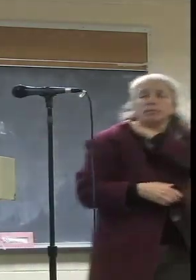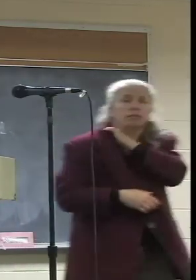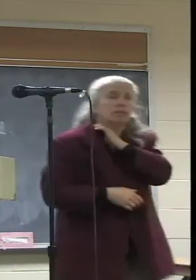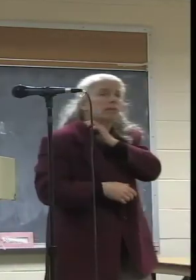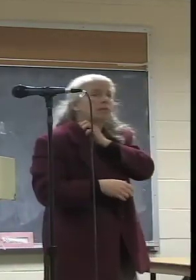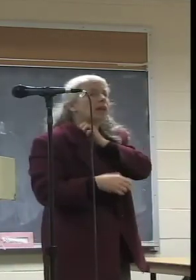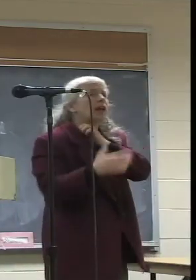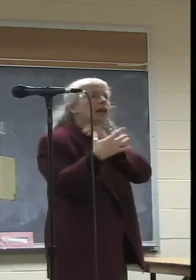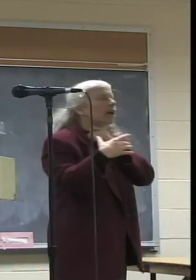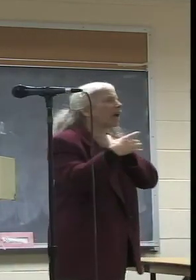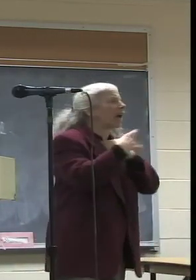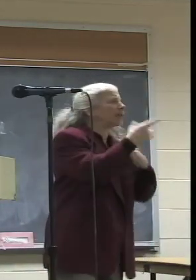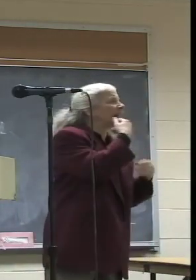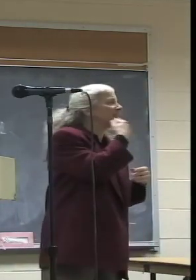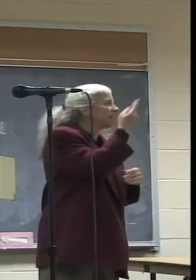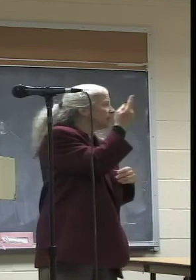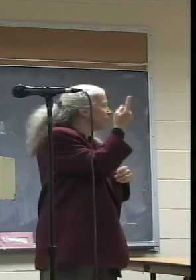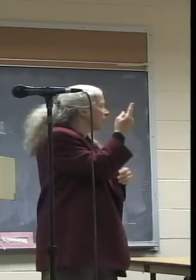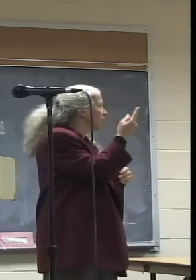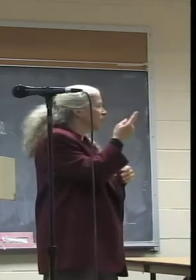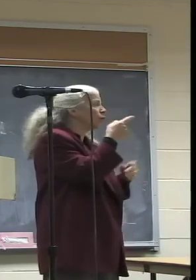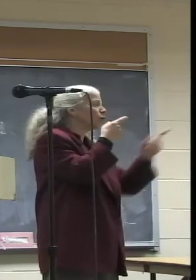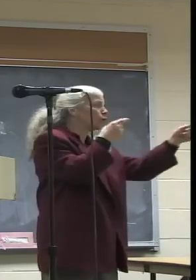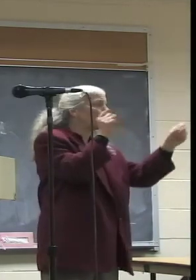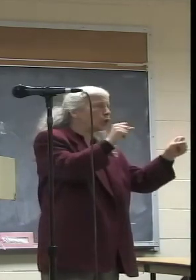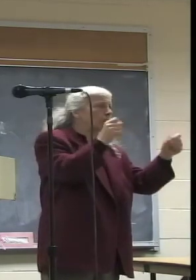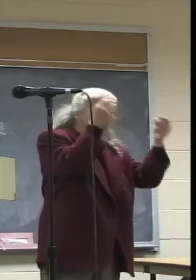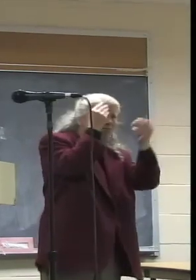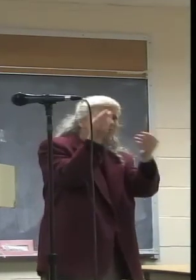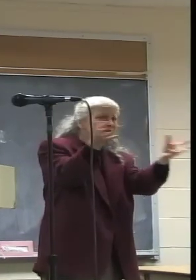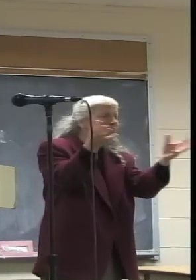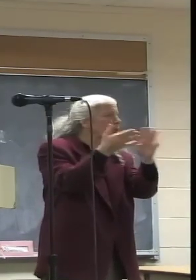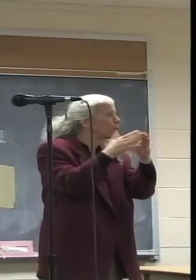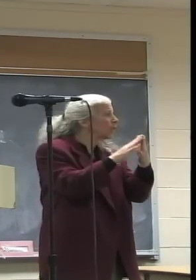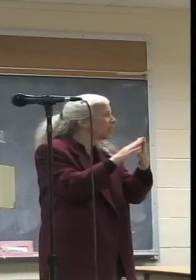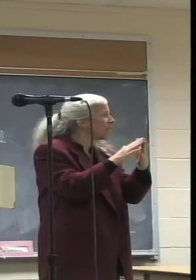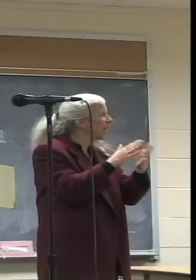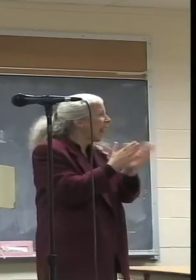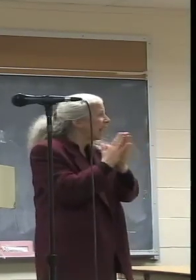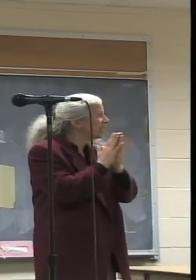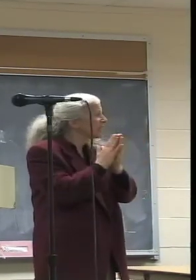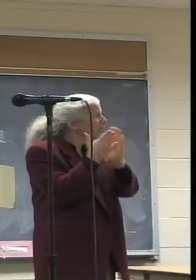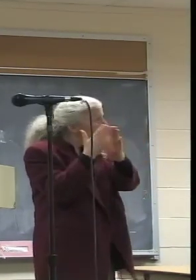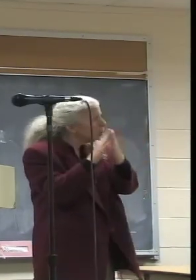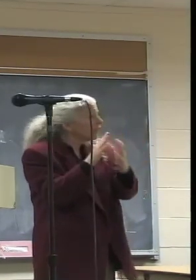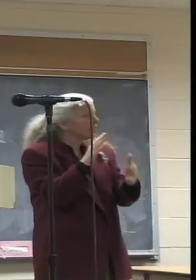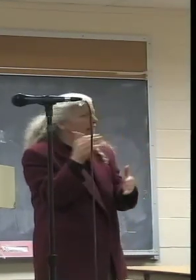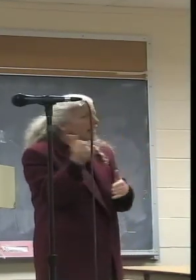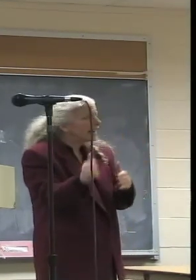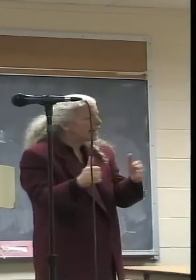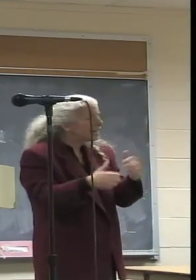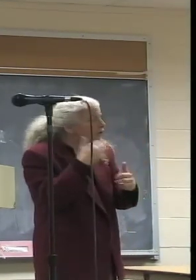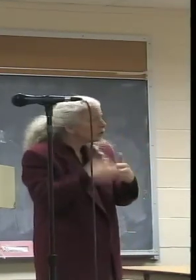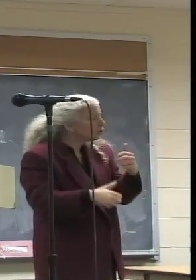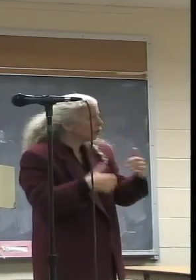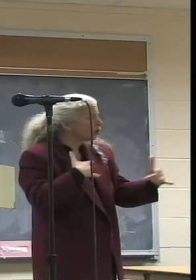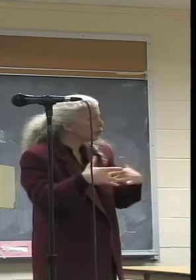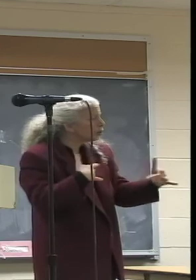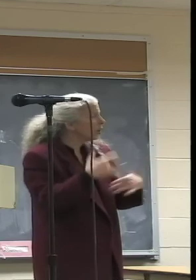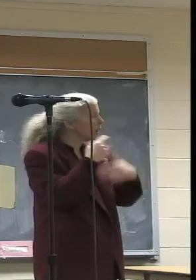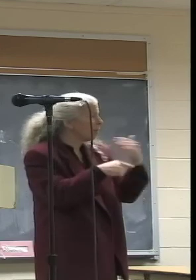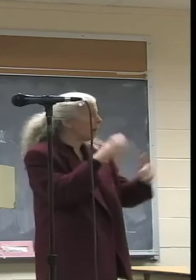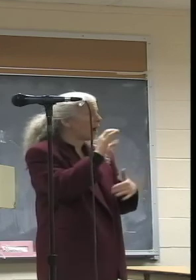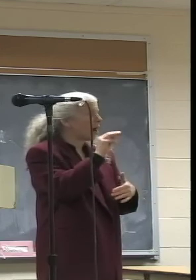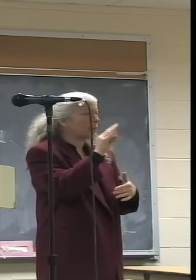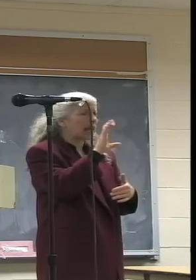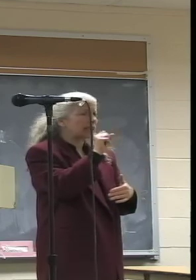Yep. But you could put out a notice to the community if they've had any sort of issues or concerns regarding Comcast to tell